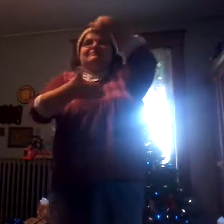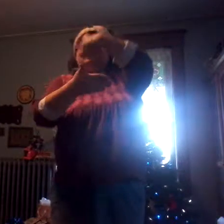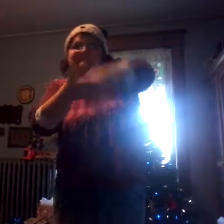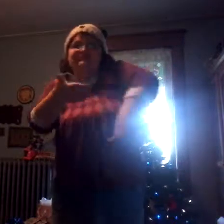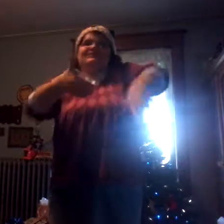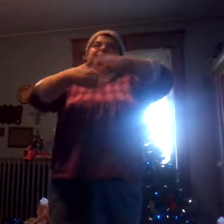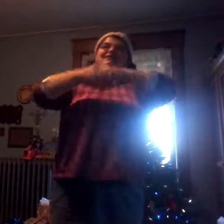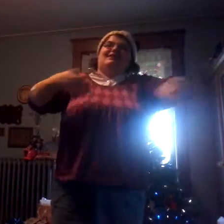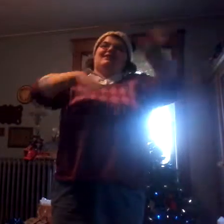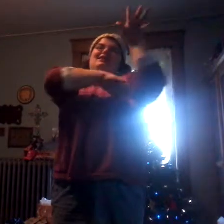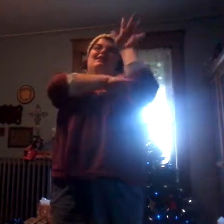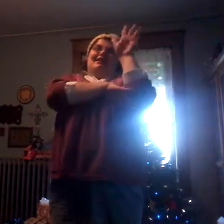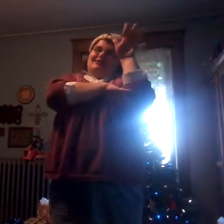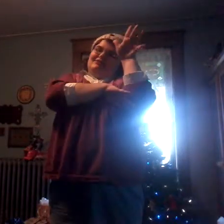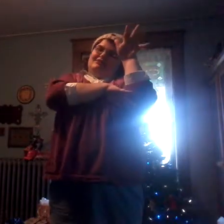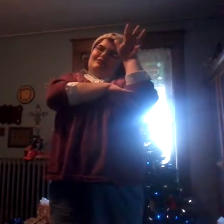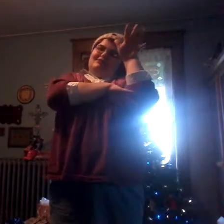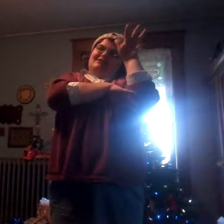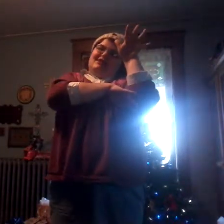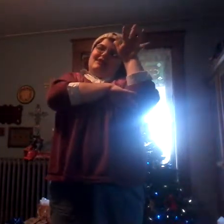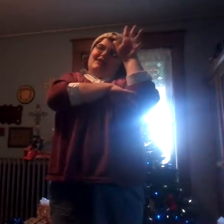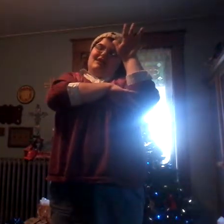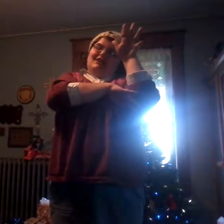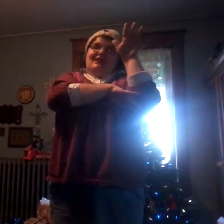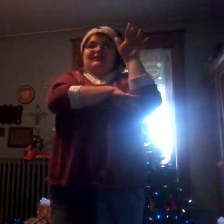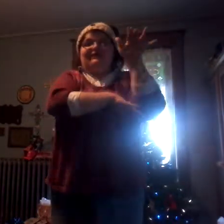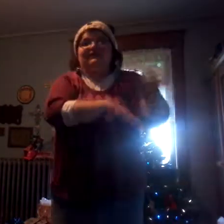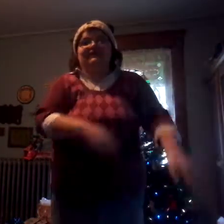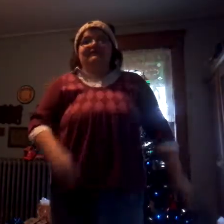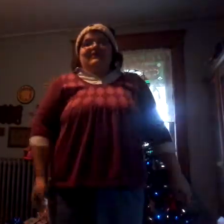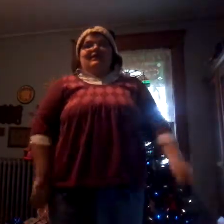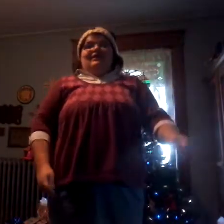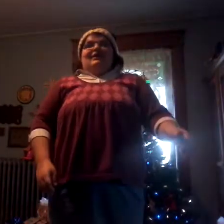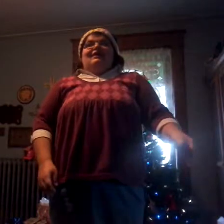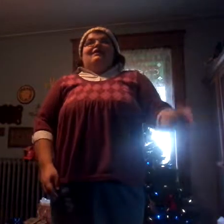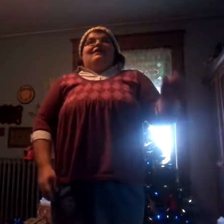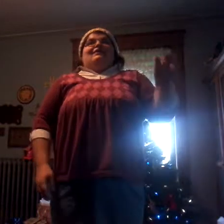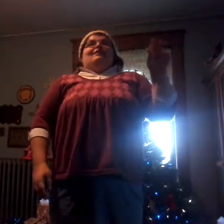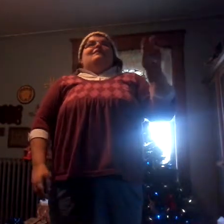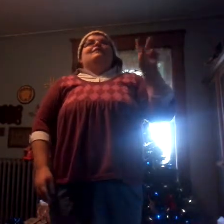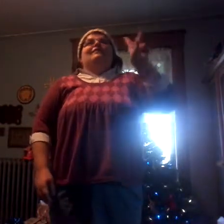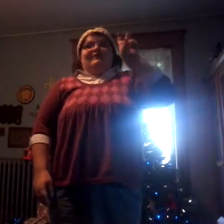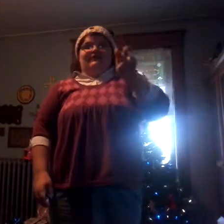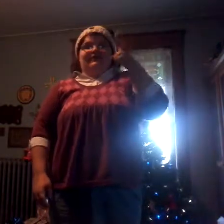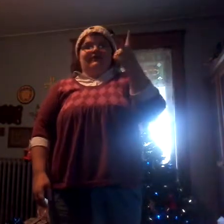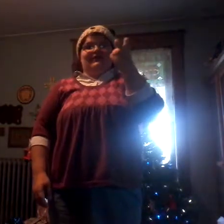partridge in a pear tree. On the twelfth day of Christmas, my true love gave to me,